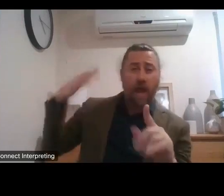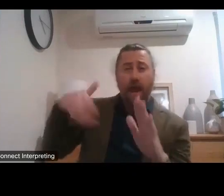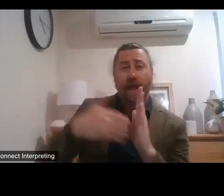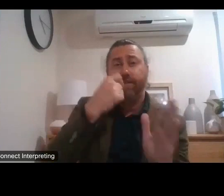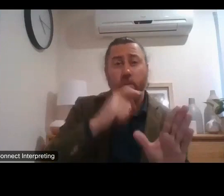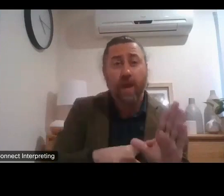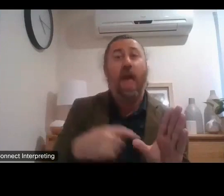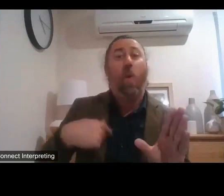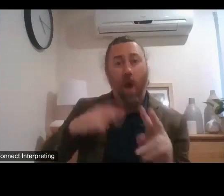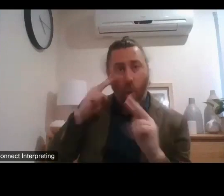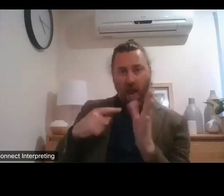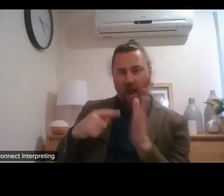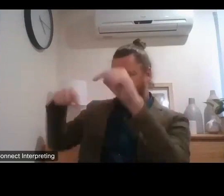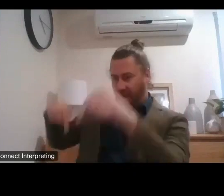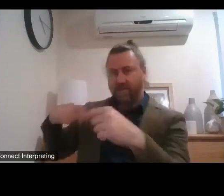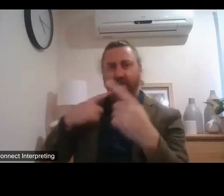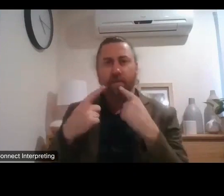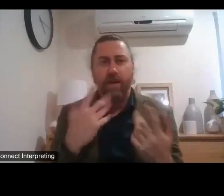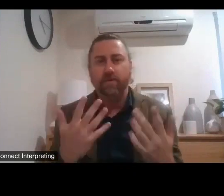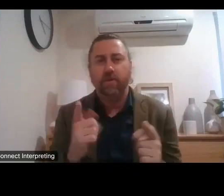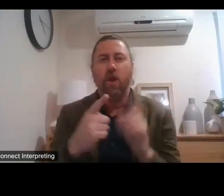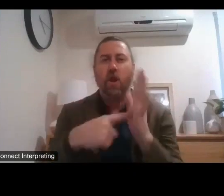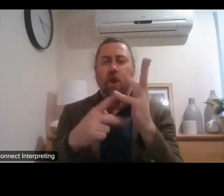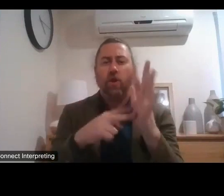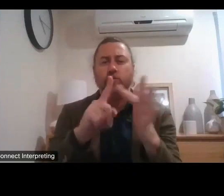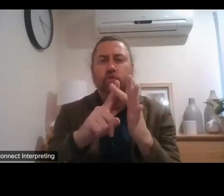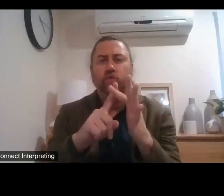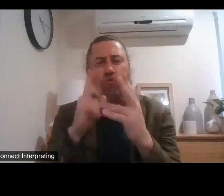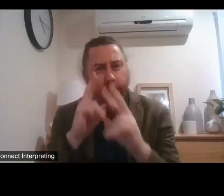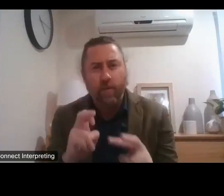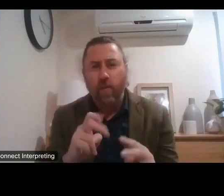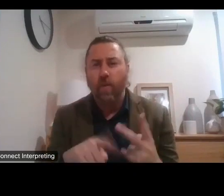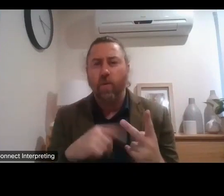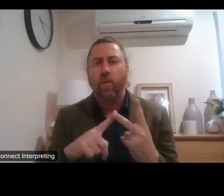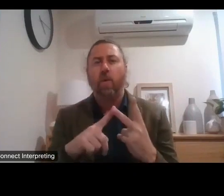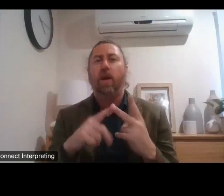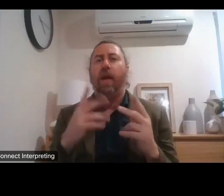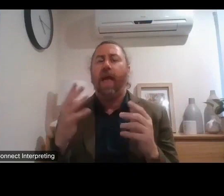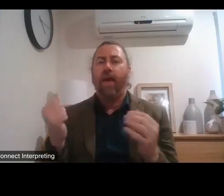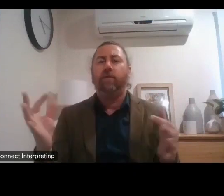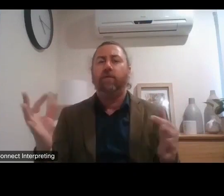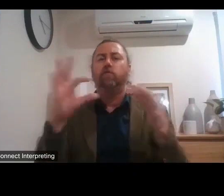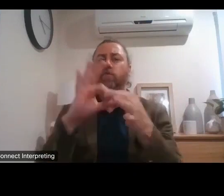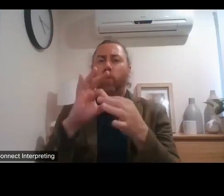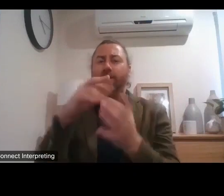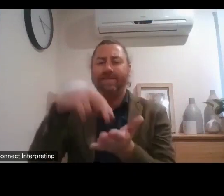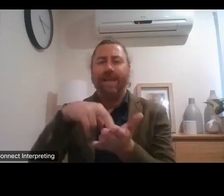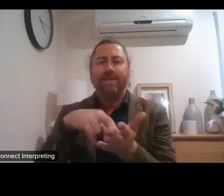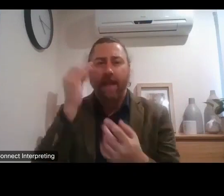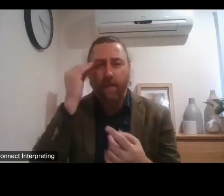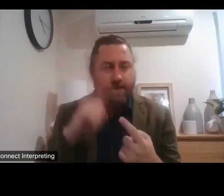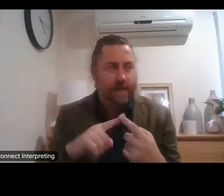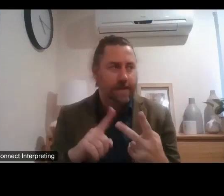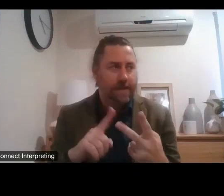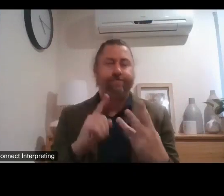if you think about things like the tune review the various inquiries that the joint standing committee have done the consultations